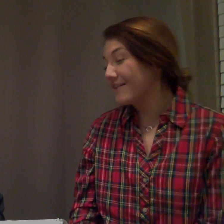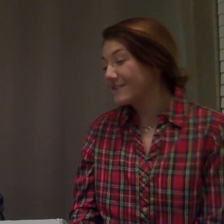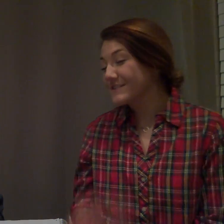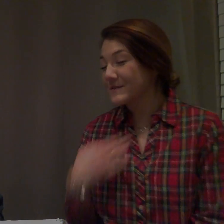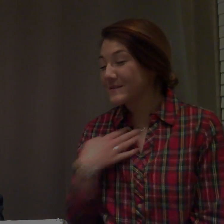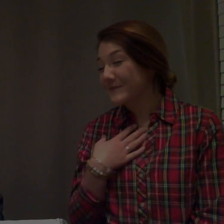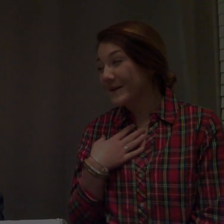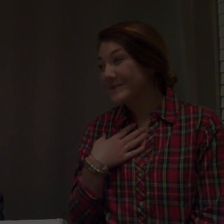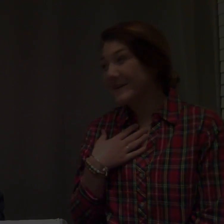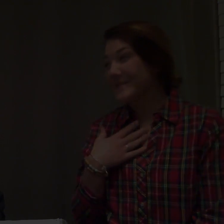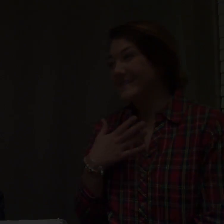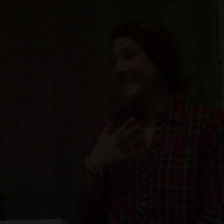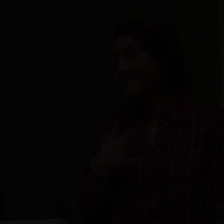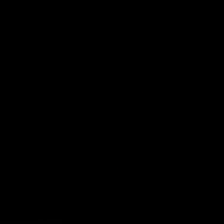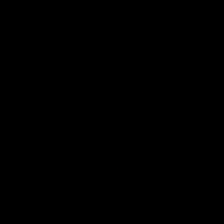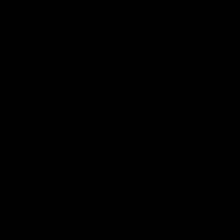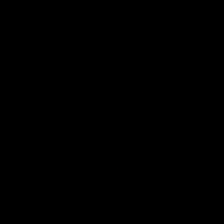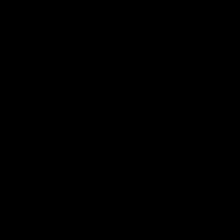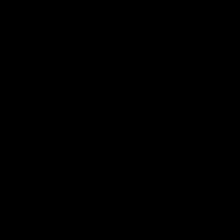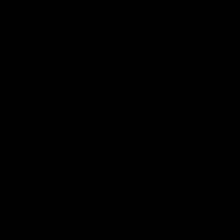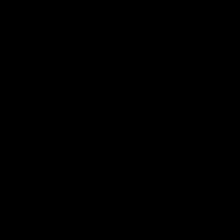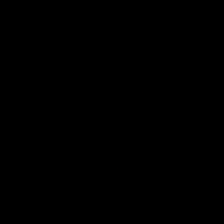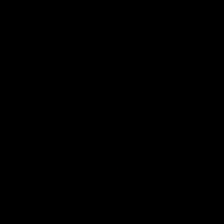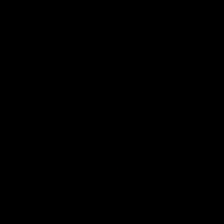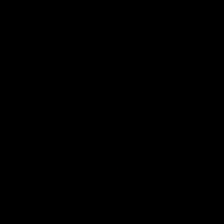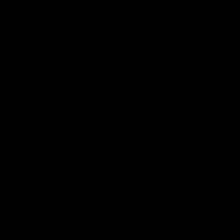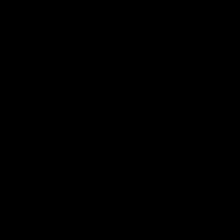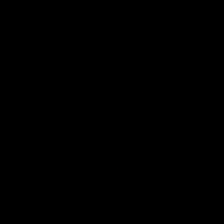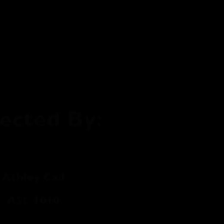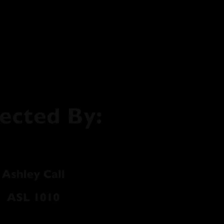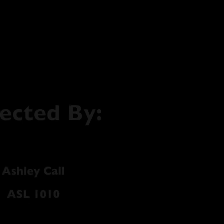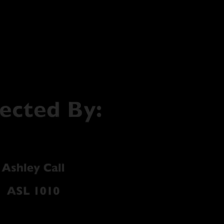I've learned so much about you, Thomas, and I'm sure everyone else did as well. Thank you.